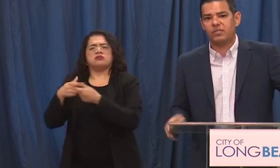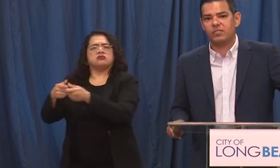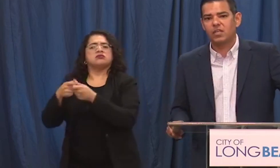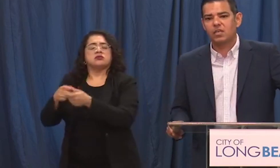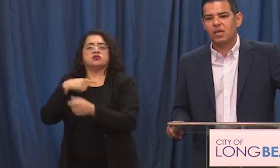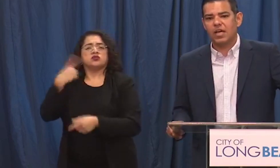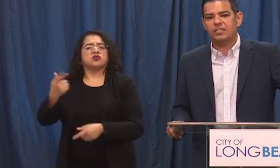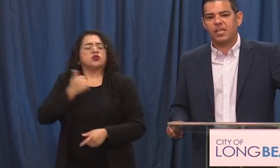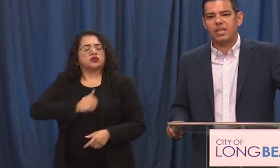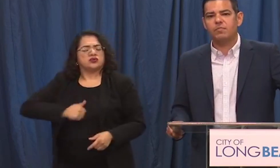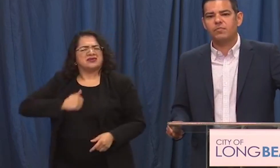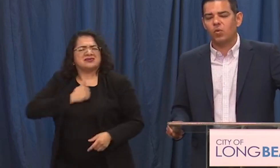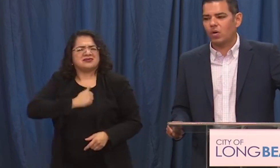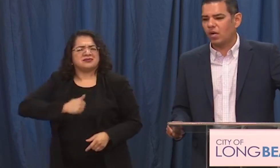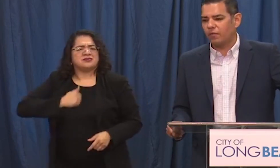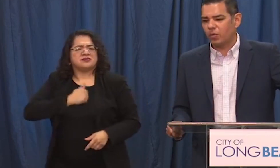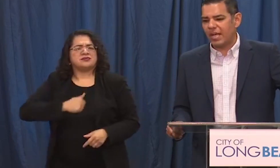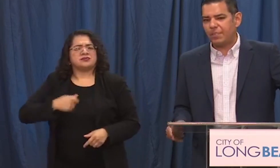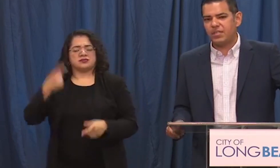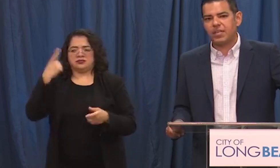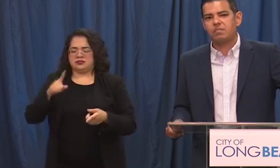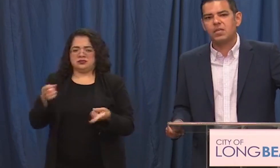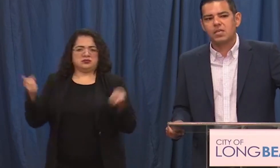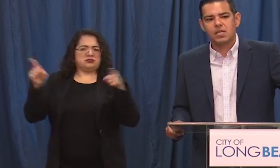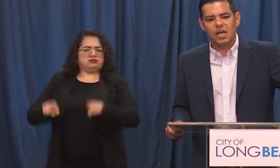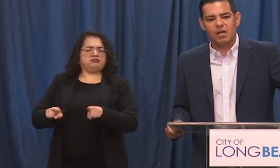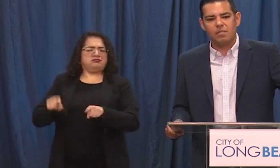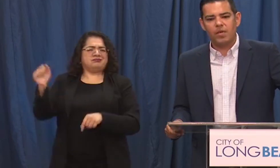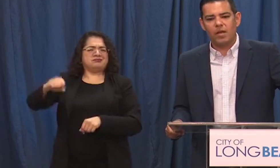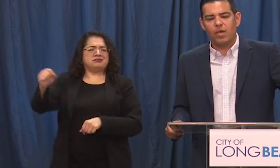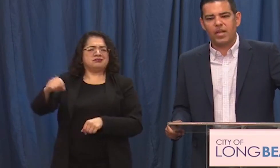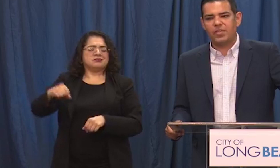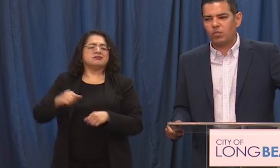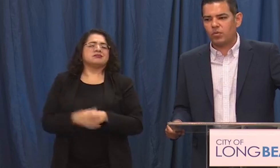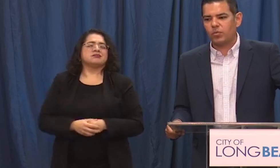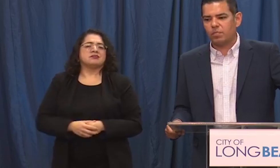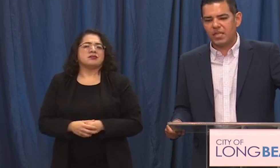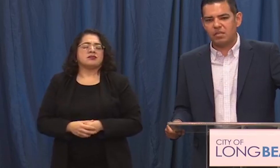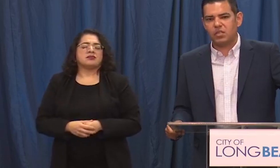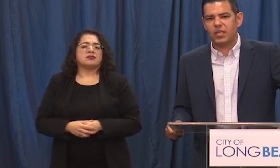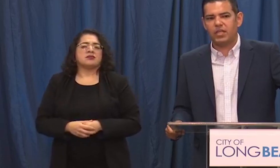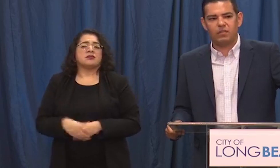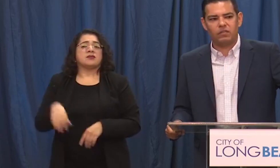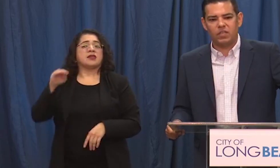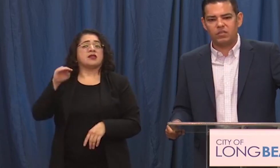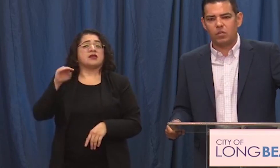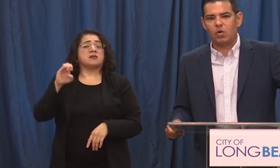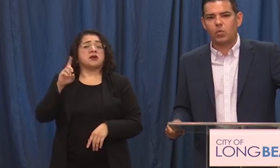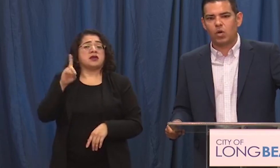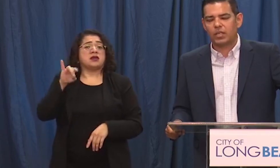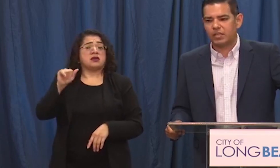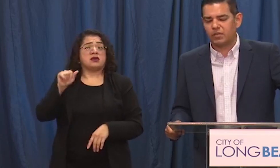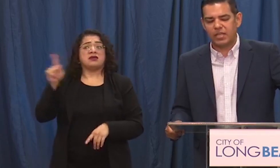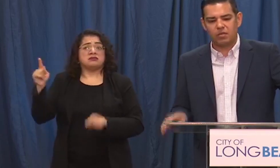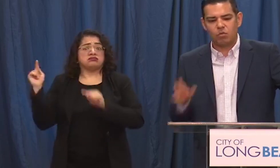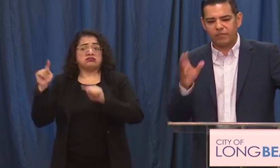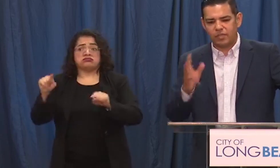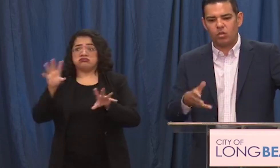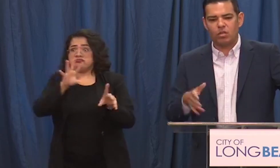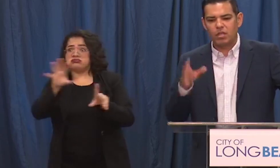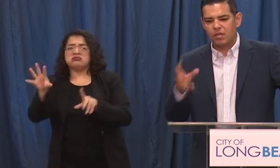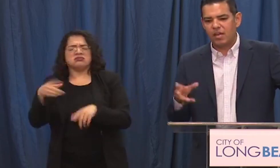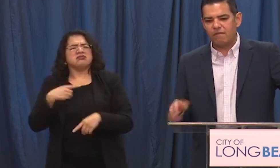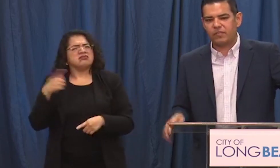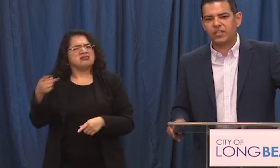apologized uh to him for uh for what happened to him um and i think the media is doing is is heroic work so i don't